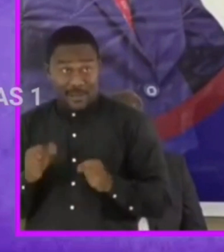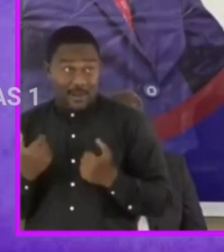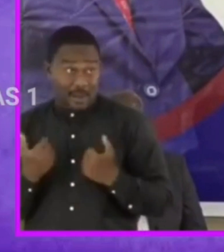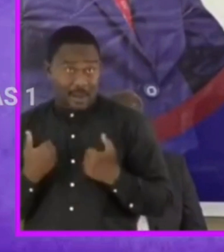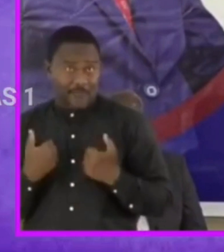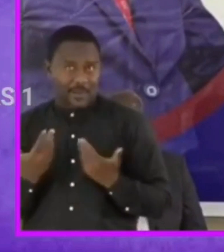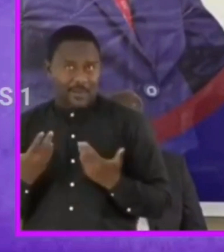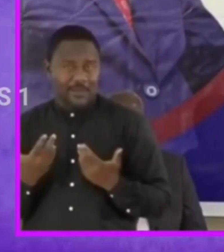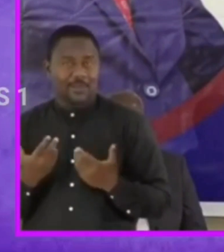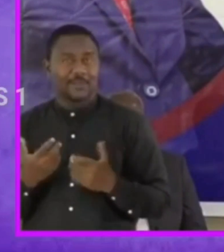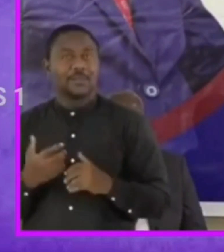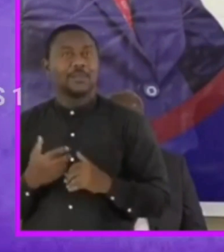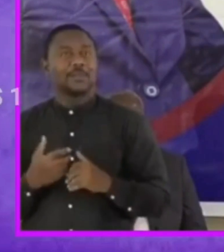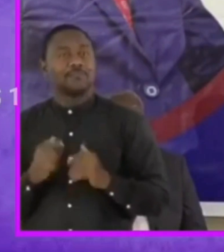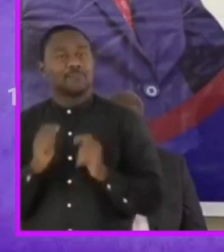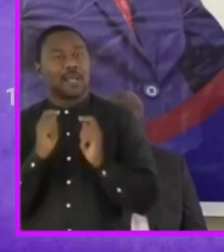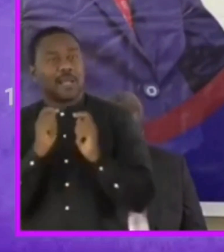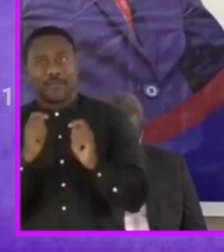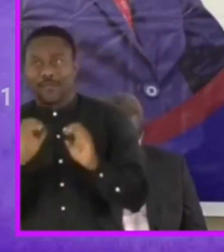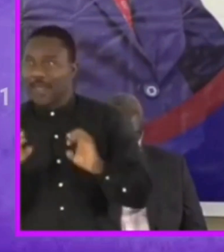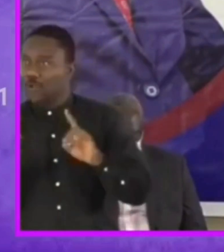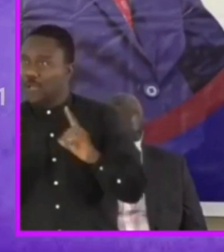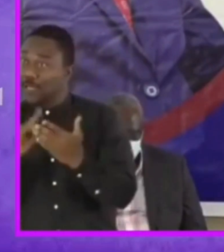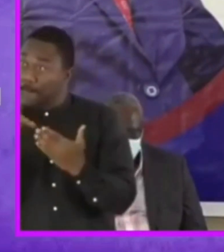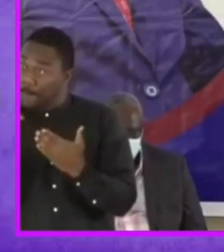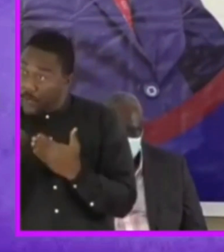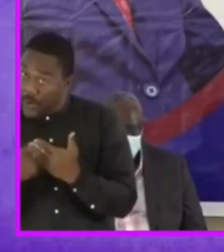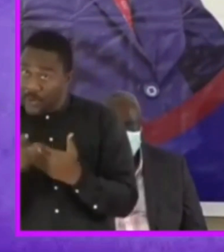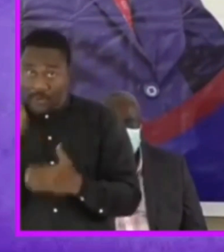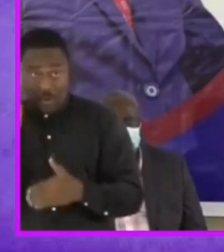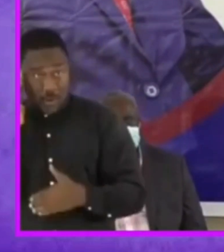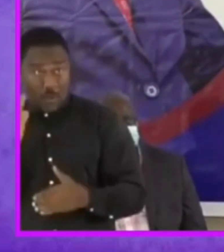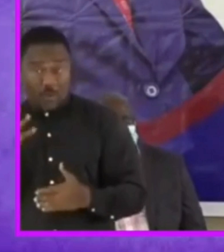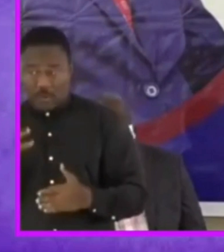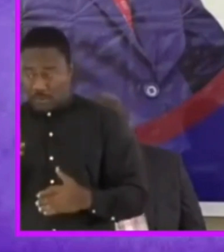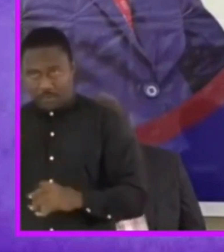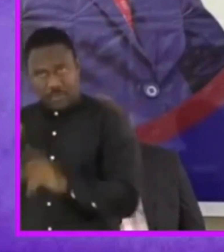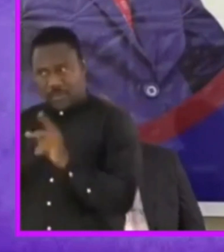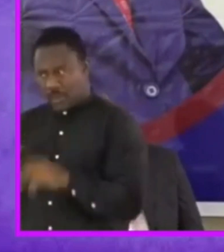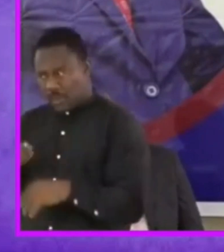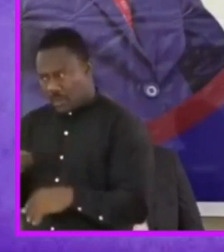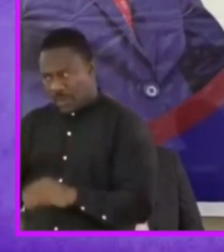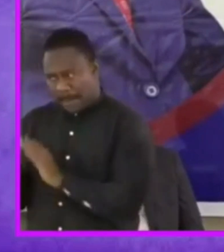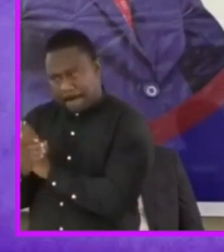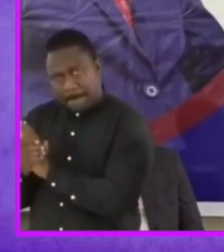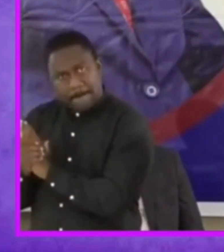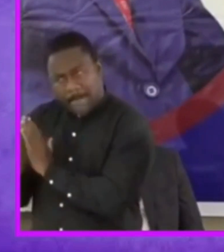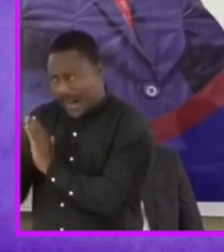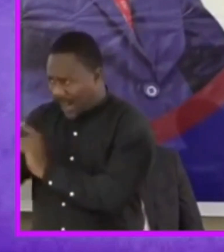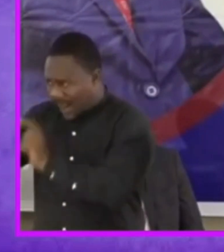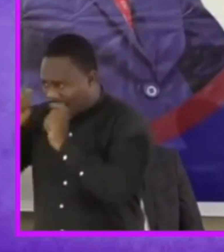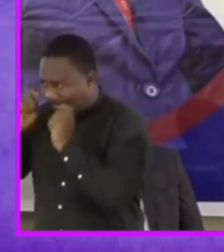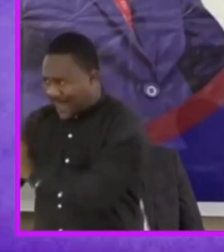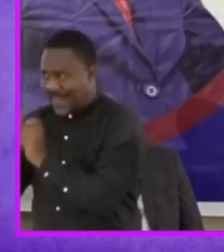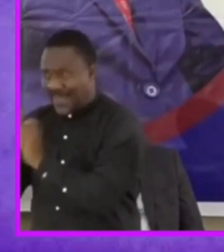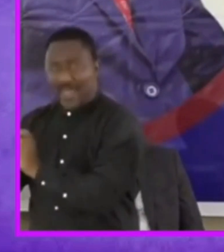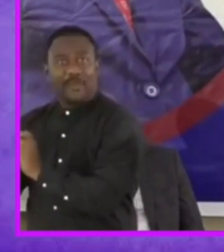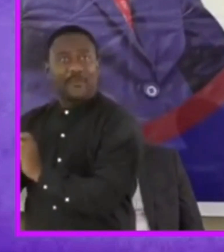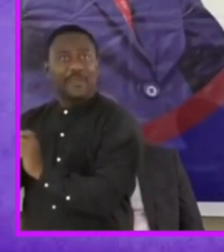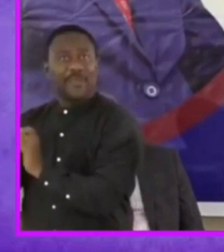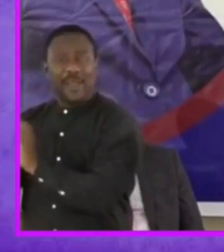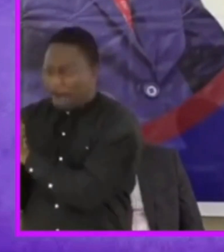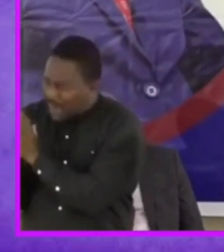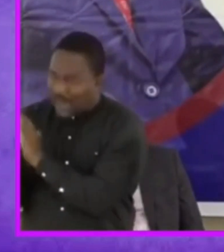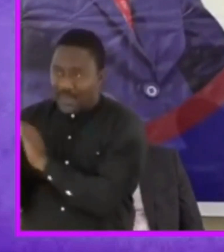a gate education program that will ensure that the very people with gifted with gifts and talents